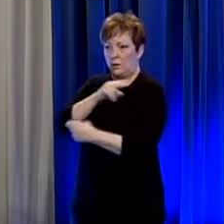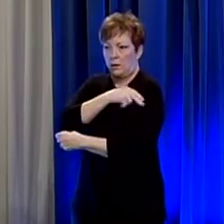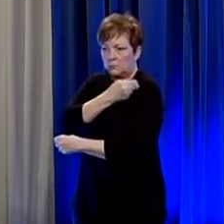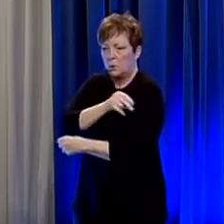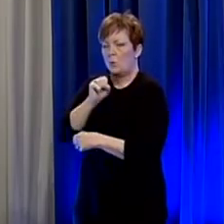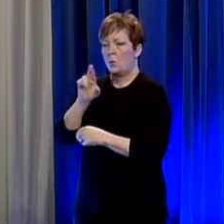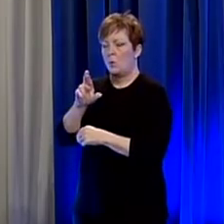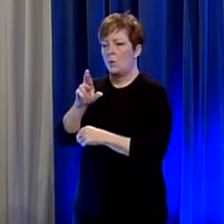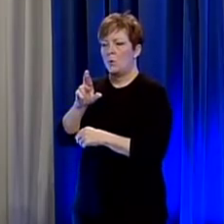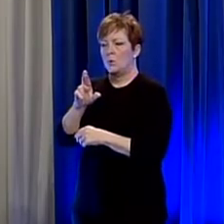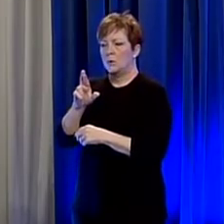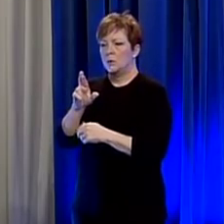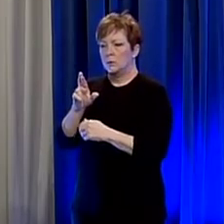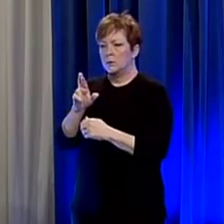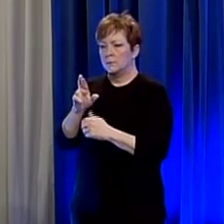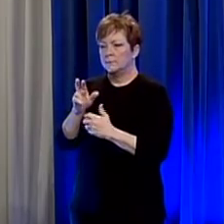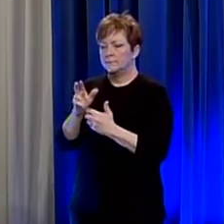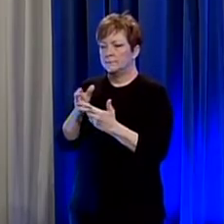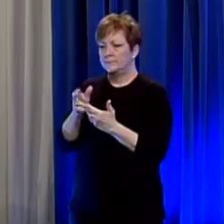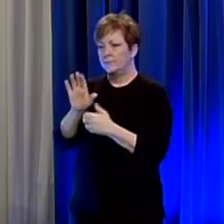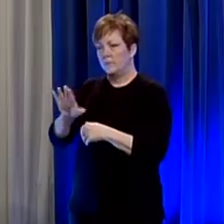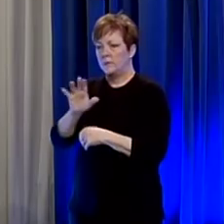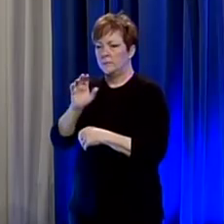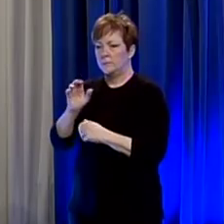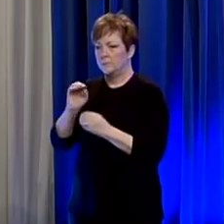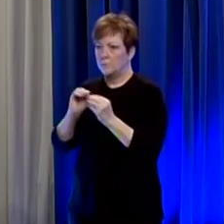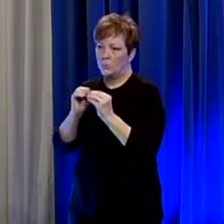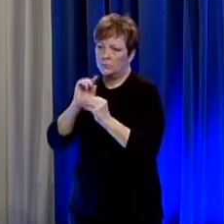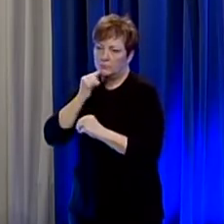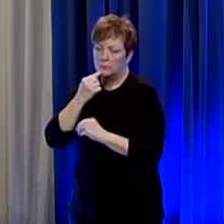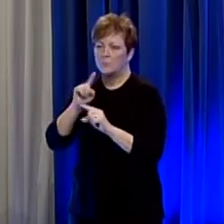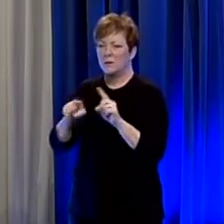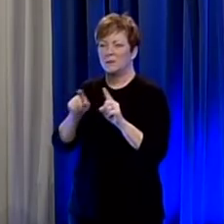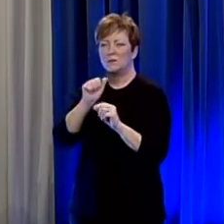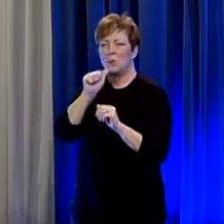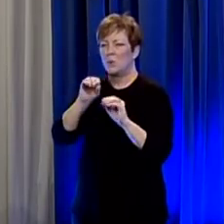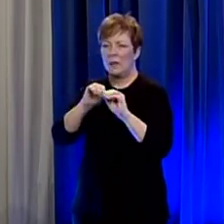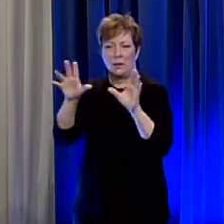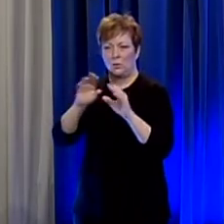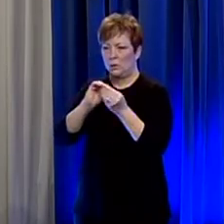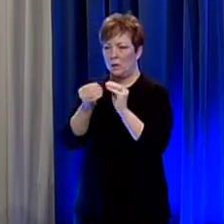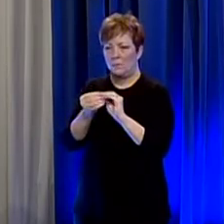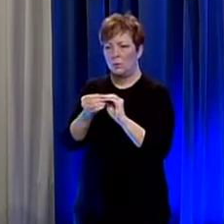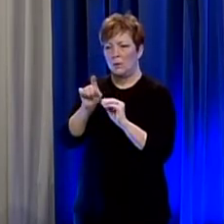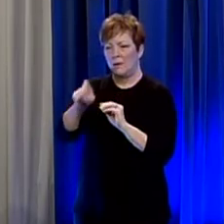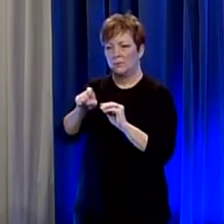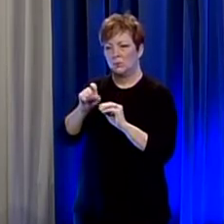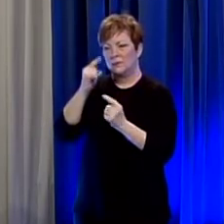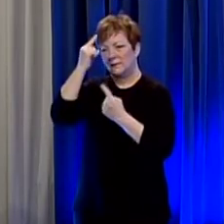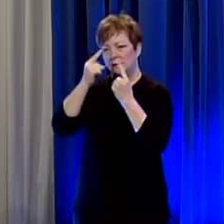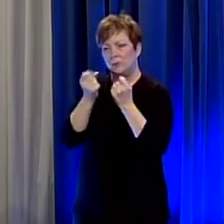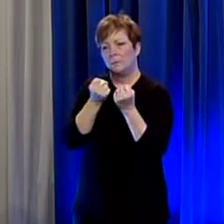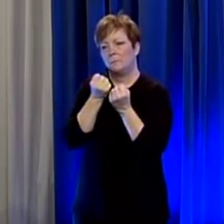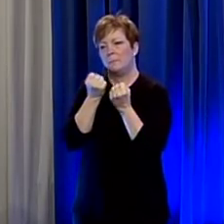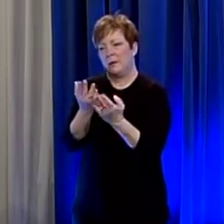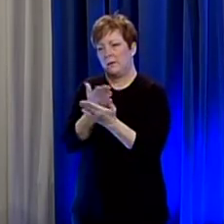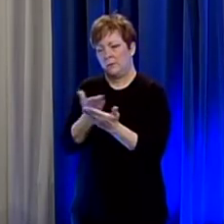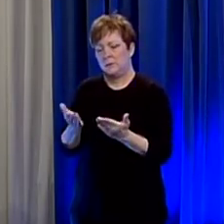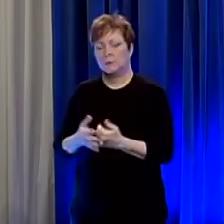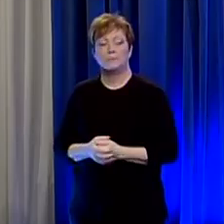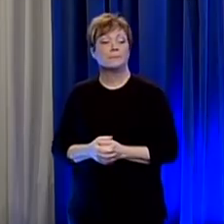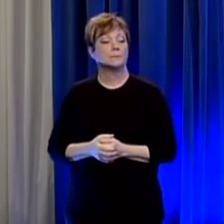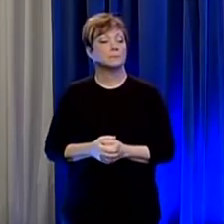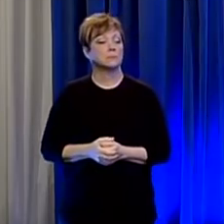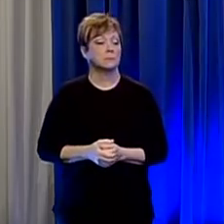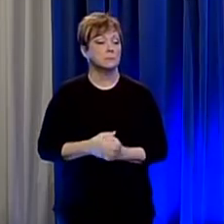don't think there's a real clear criteria for that there's just a lot of factors that would have to be taken into account you mentioned earlier that there were testing